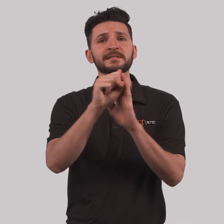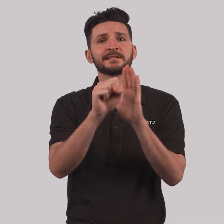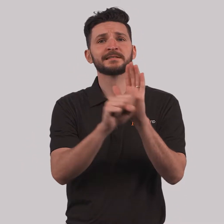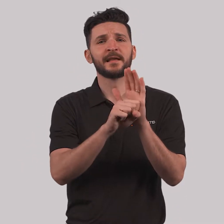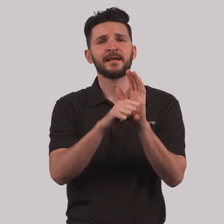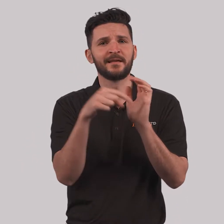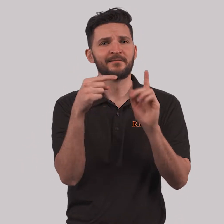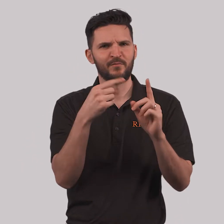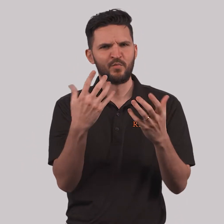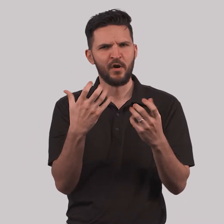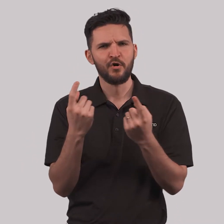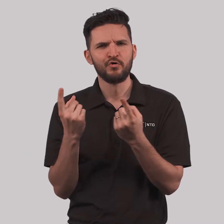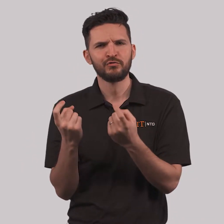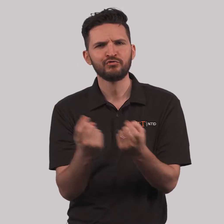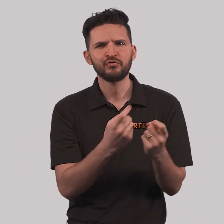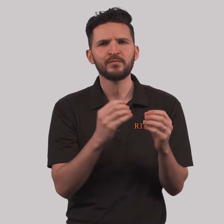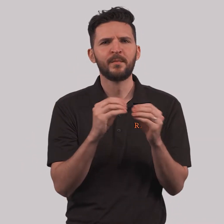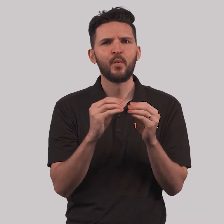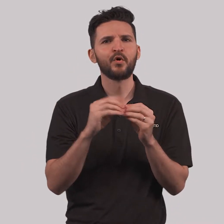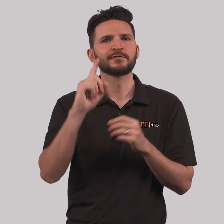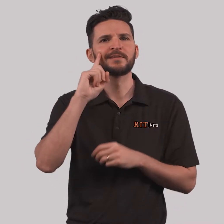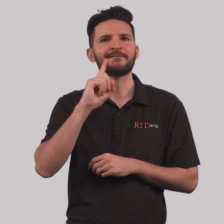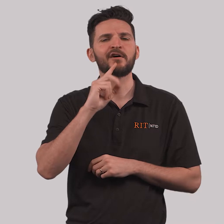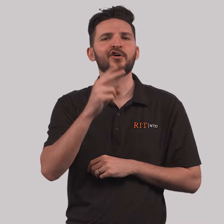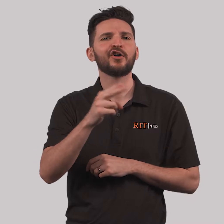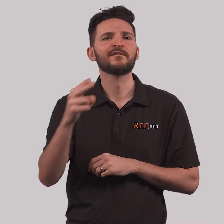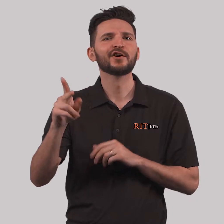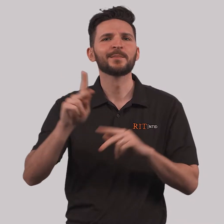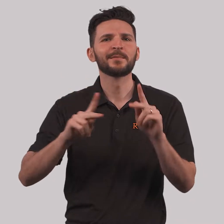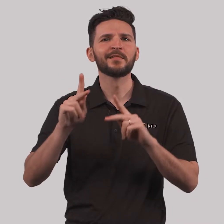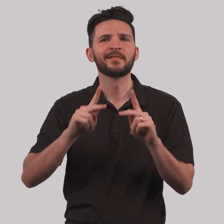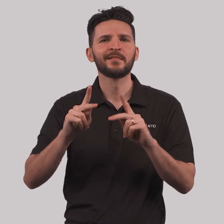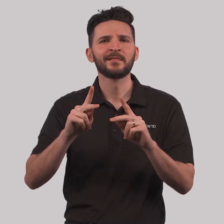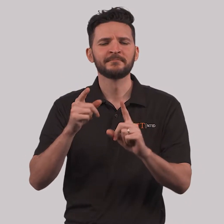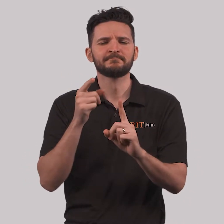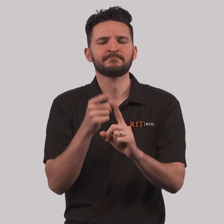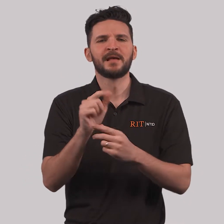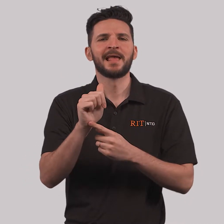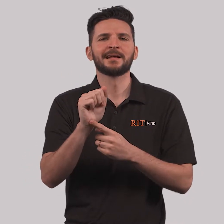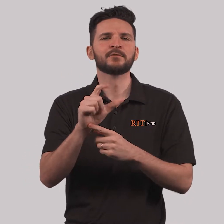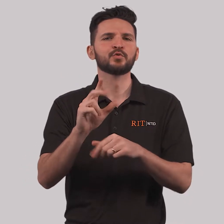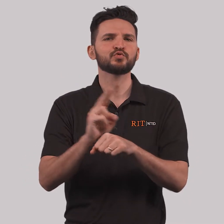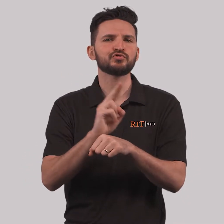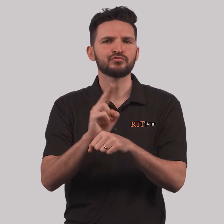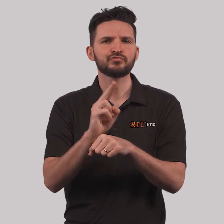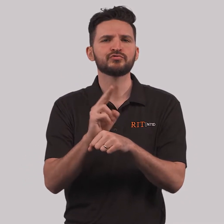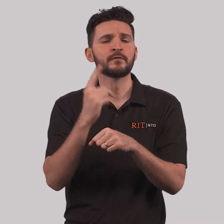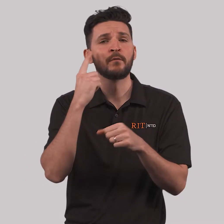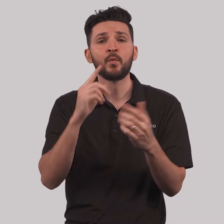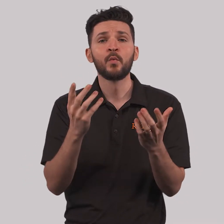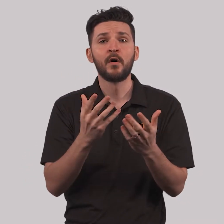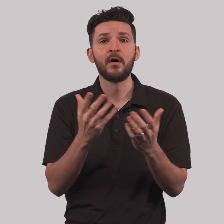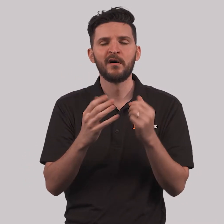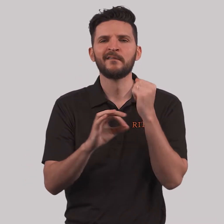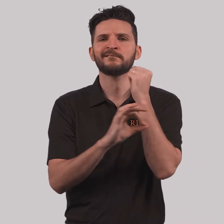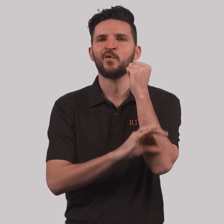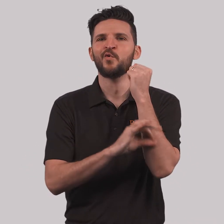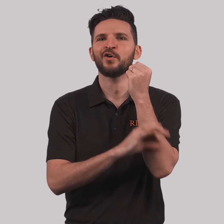The U.S. of State wants to recruit more deaf and hard-of-hearing people, particularly ASL users,